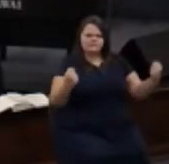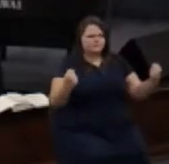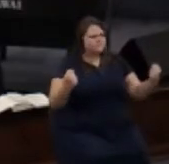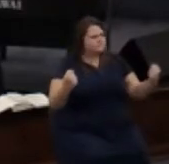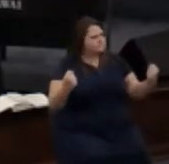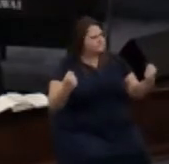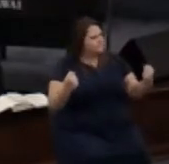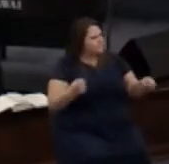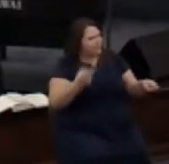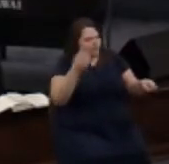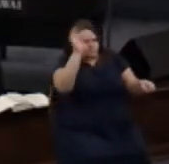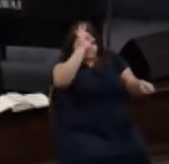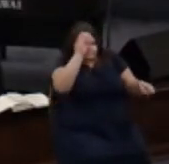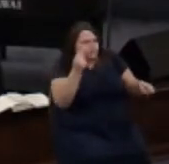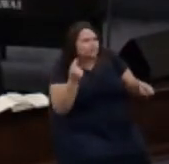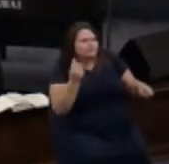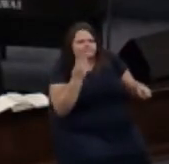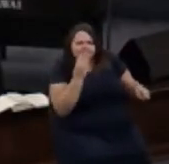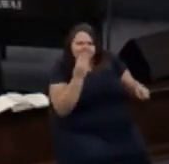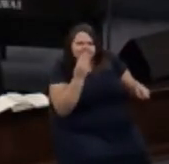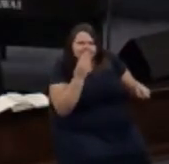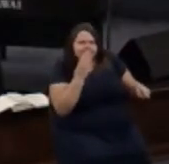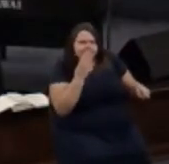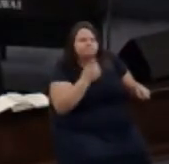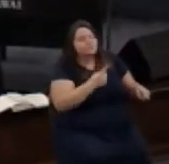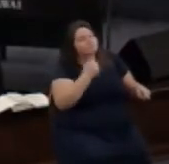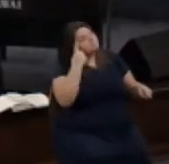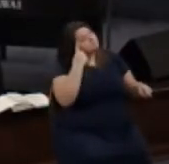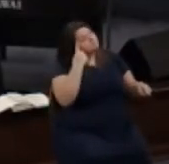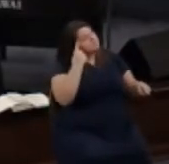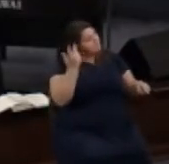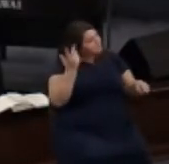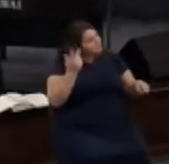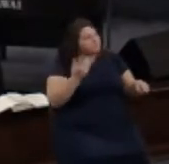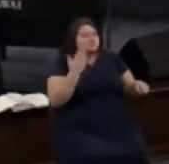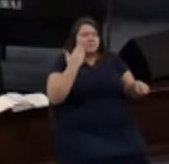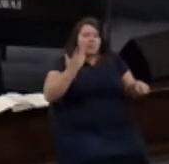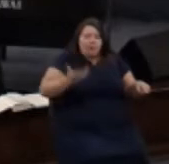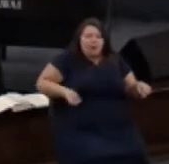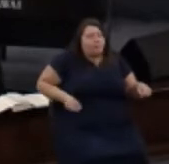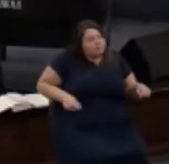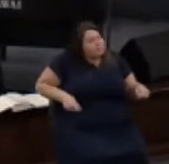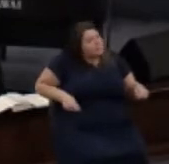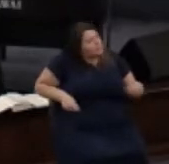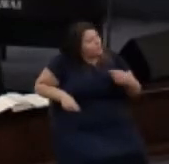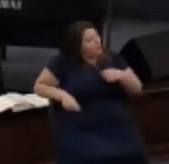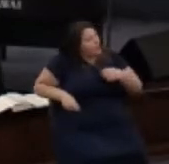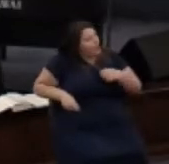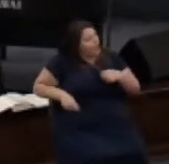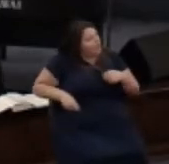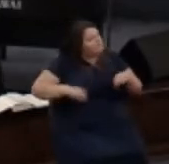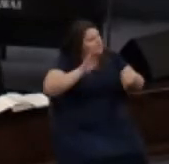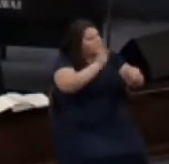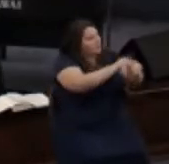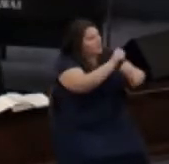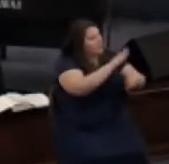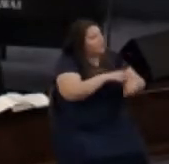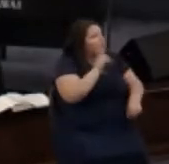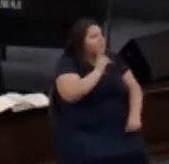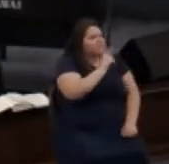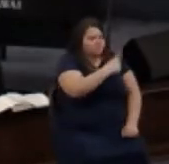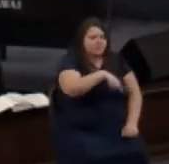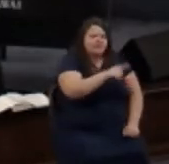he didn't know what to do then he had the thought you know what I'm going to call on the people to fast